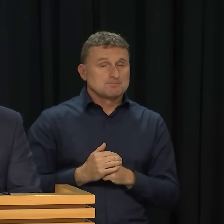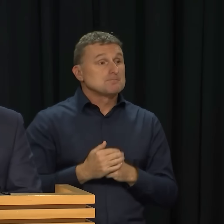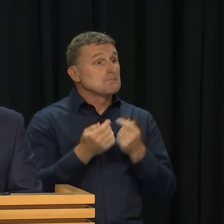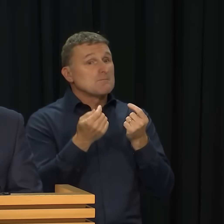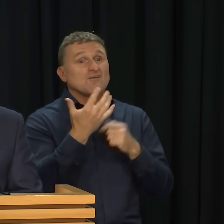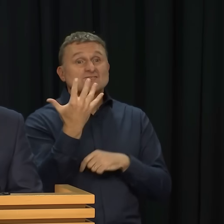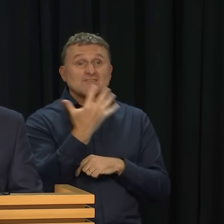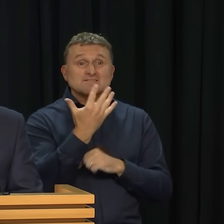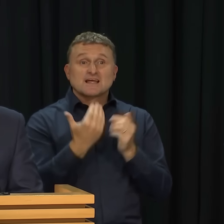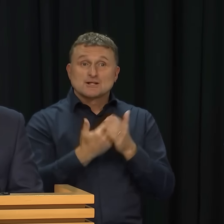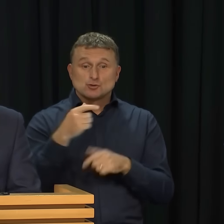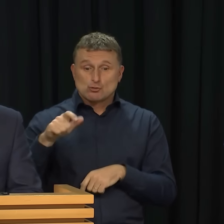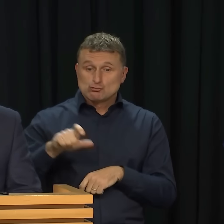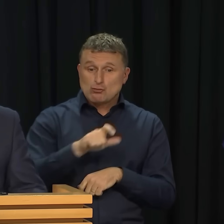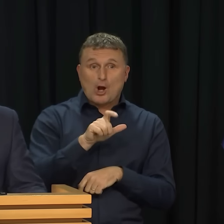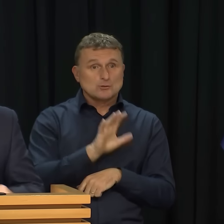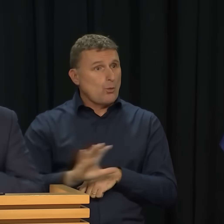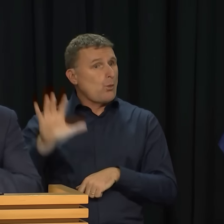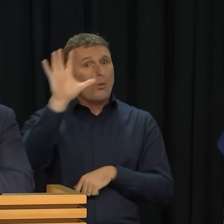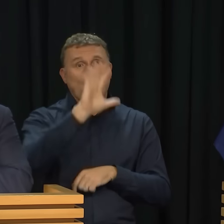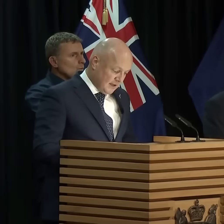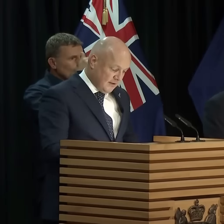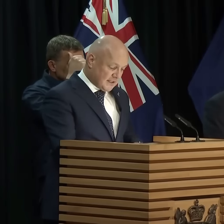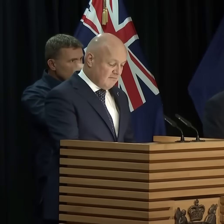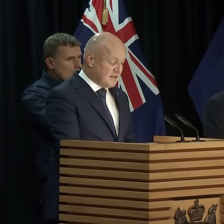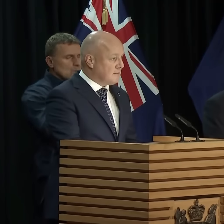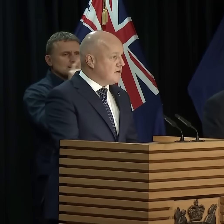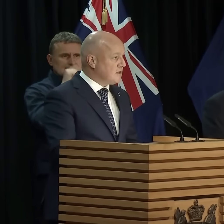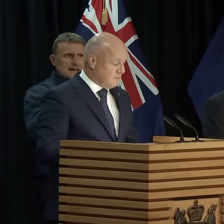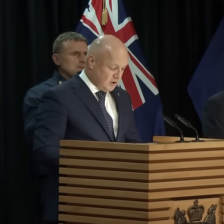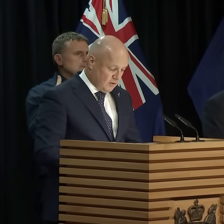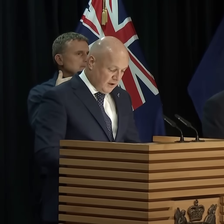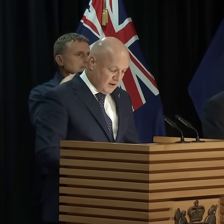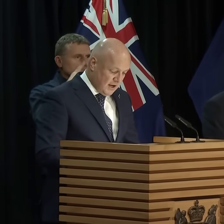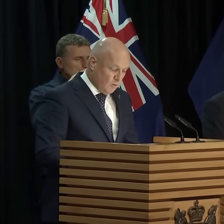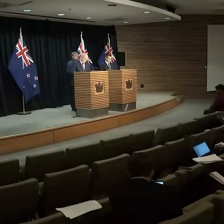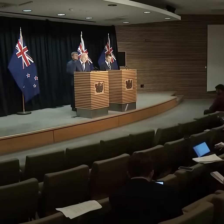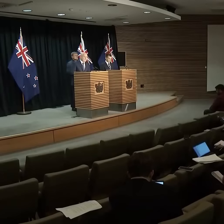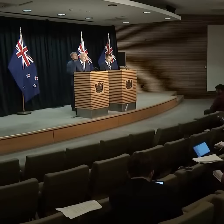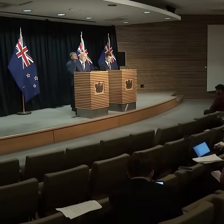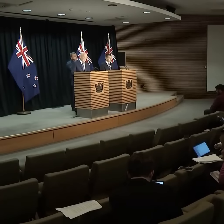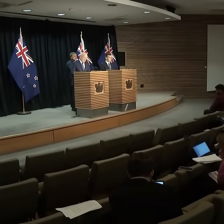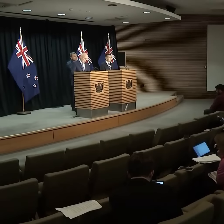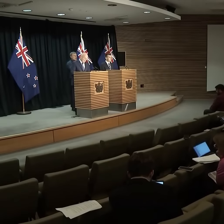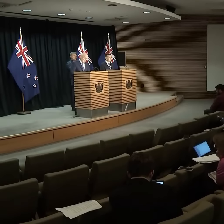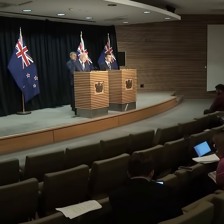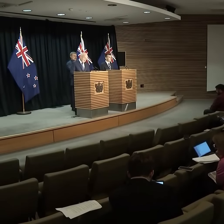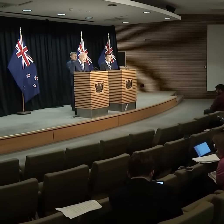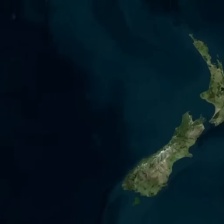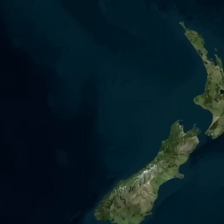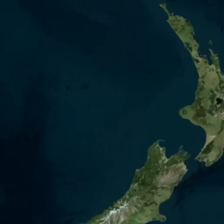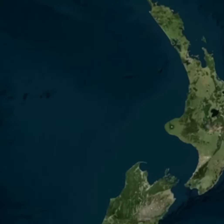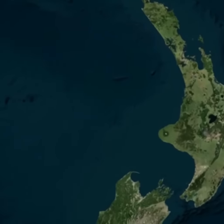15 new roads of national significance across New Zealand. The coalition confirmed the government will get cracking on those roads of national